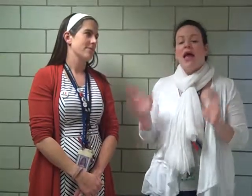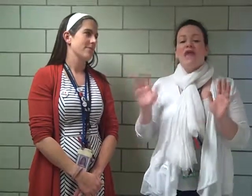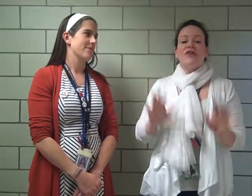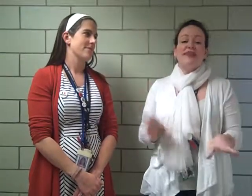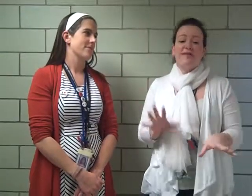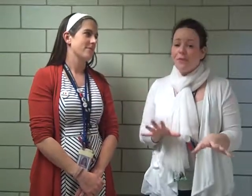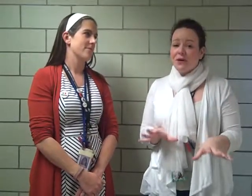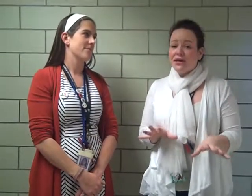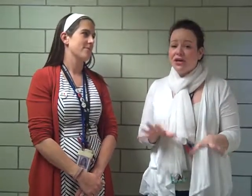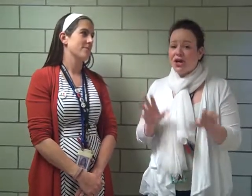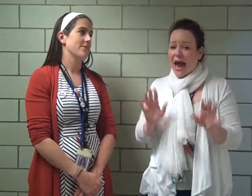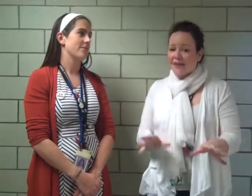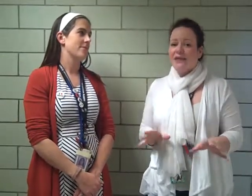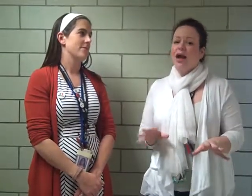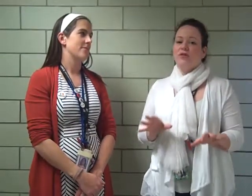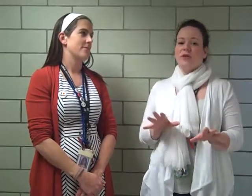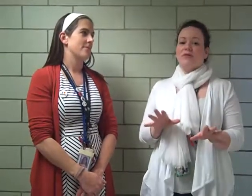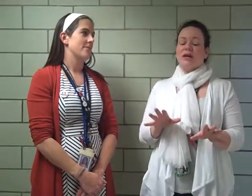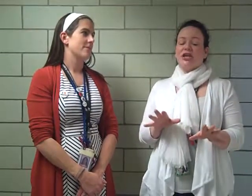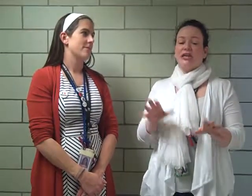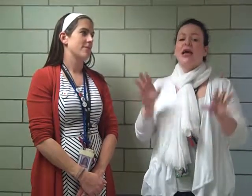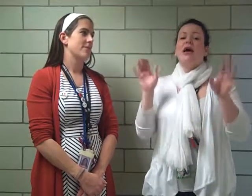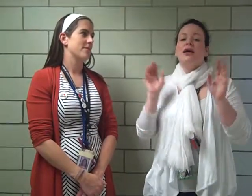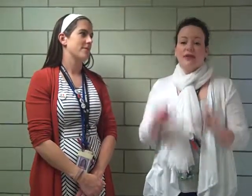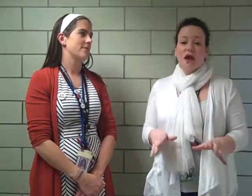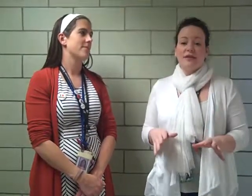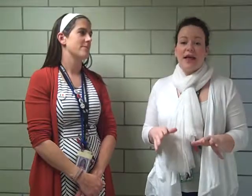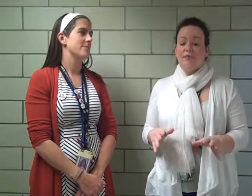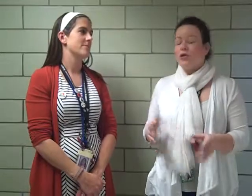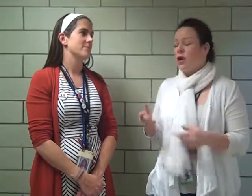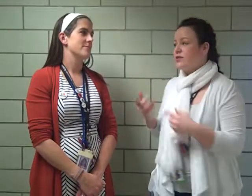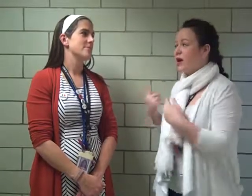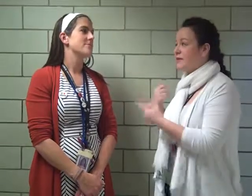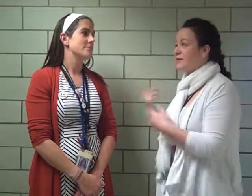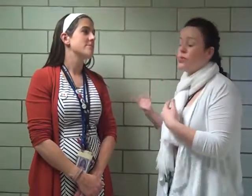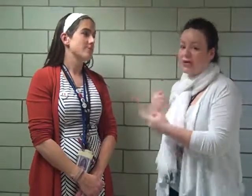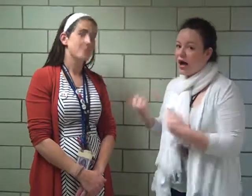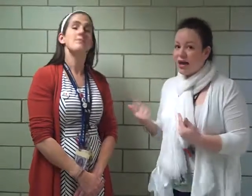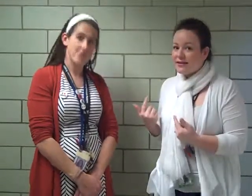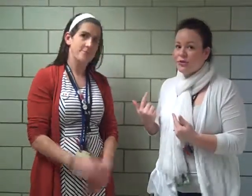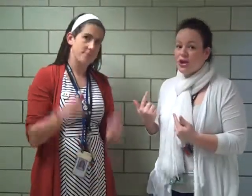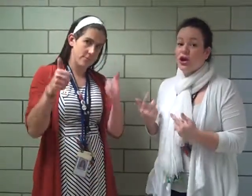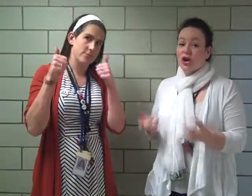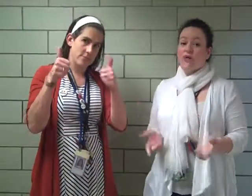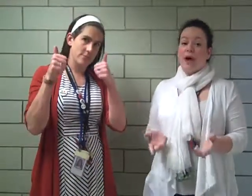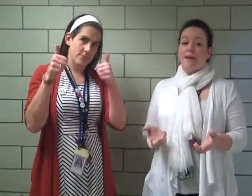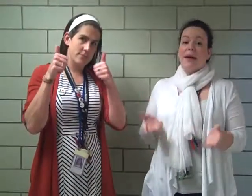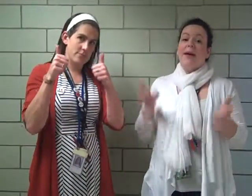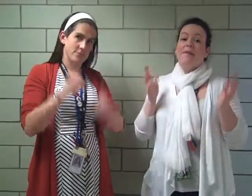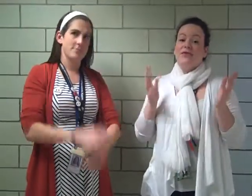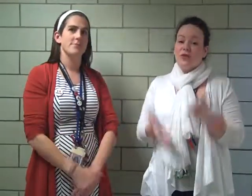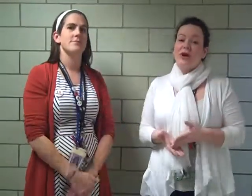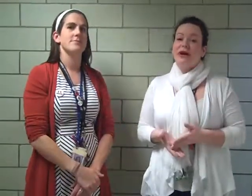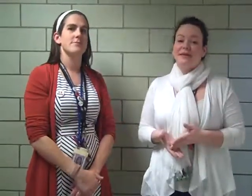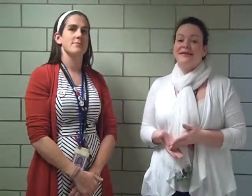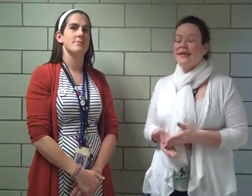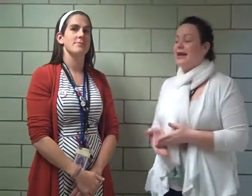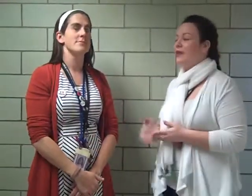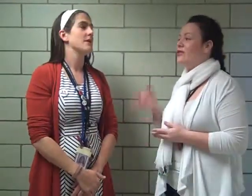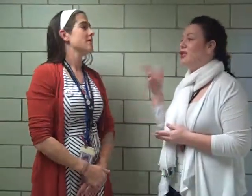If your 7th period teacher hasn't gotten you the information, talk to them, you can also come see one of us, and we can hook you up. But if you want to come and see the